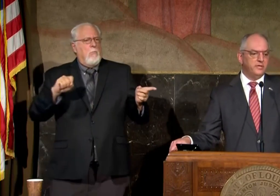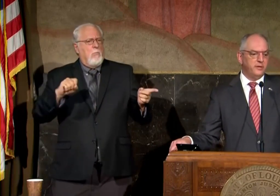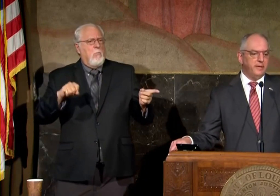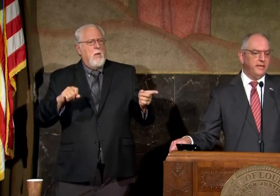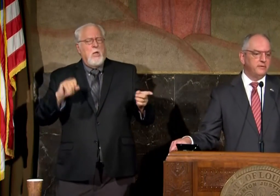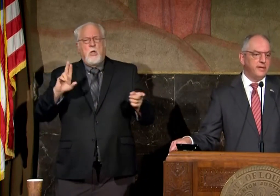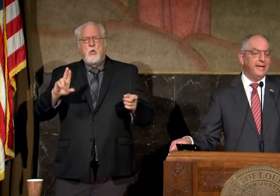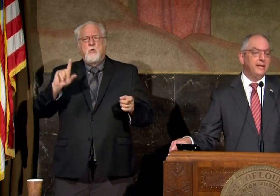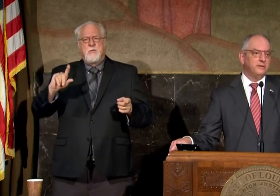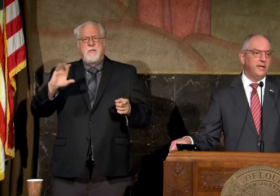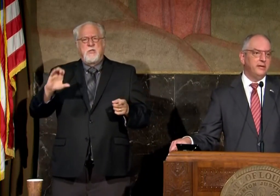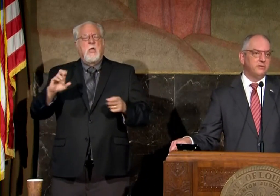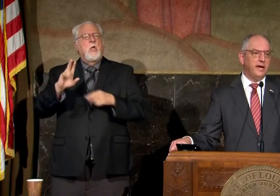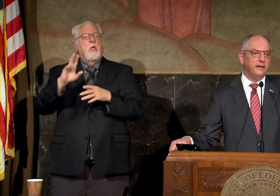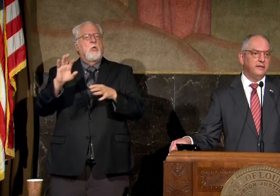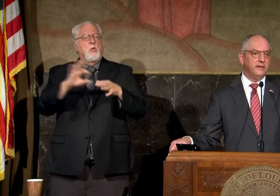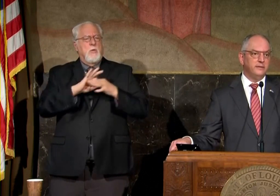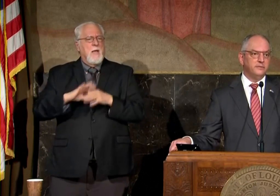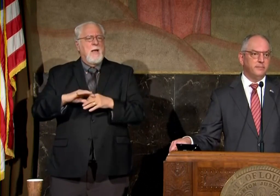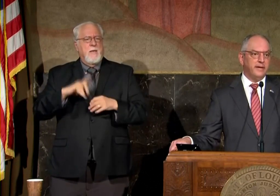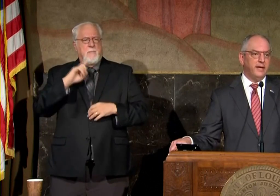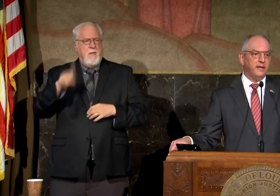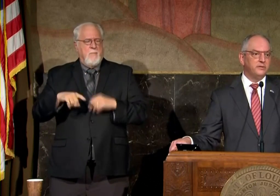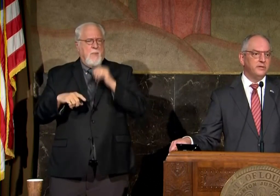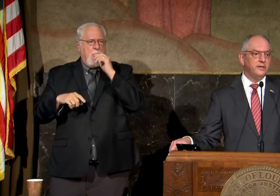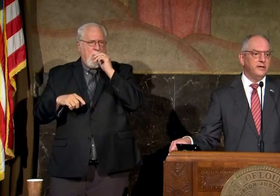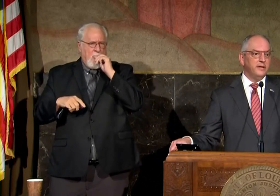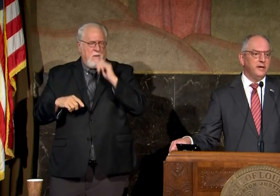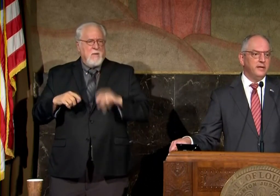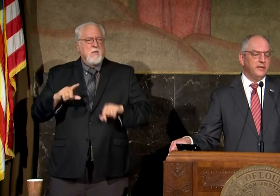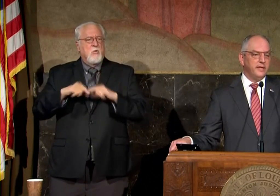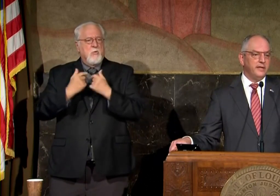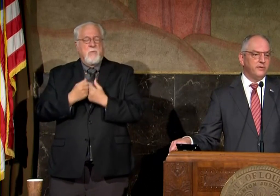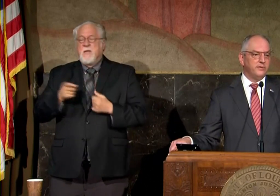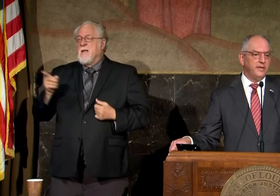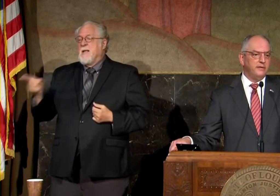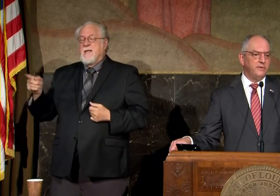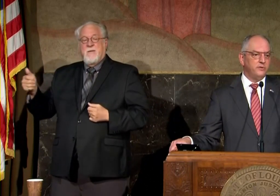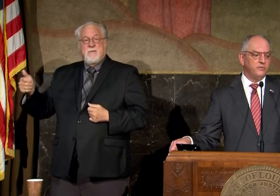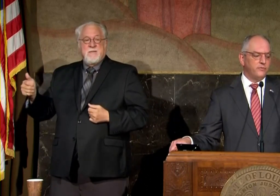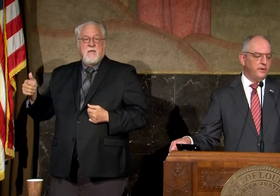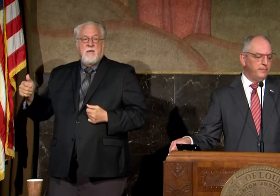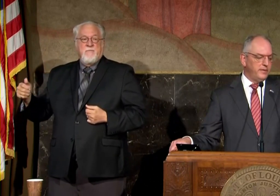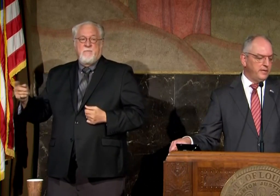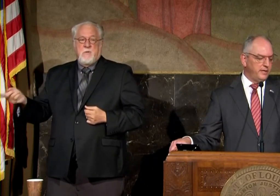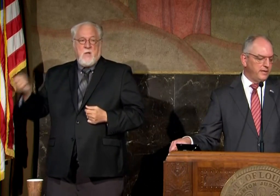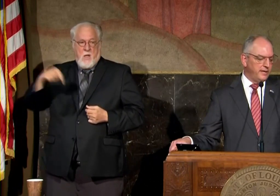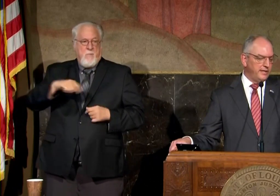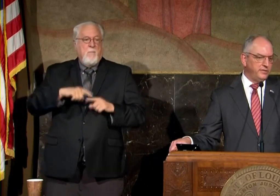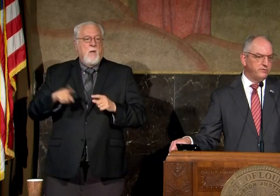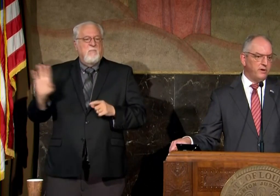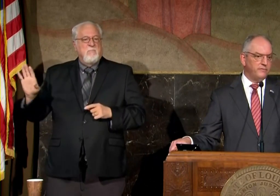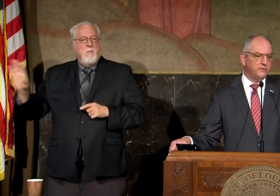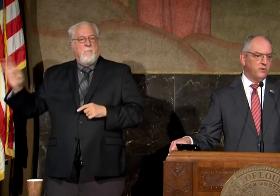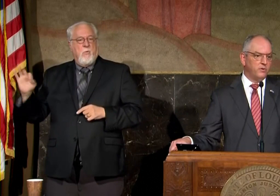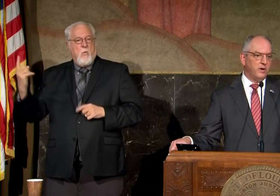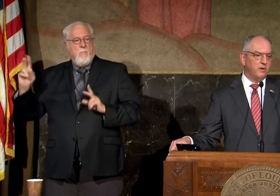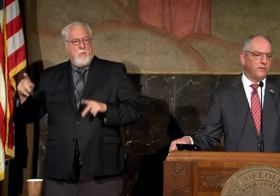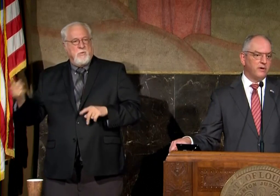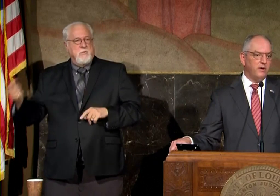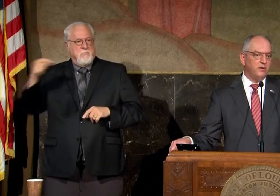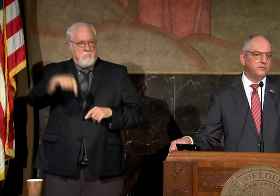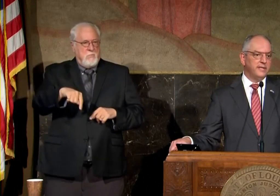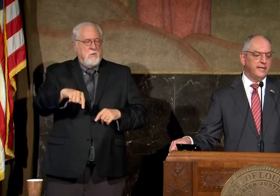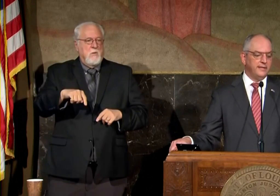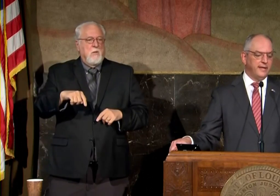the ucg meetings he is he has not uh to my knowledge uh there is an individual from the uh ag's office on